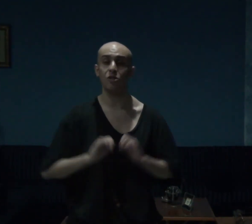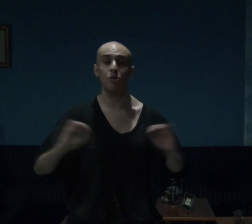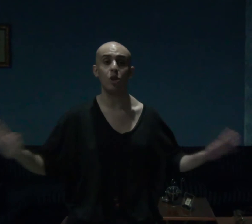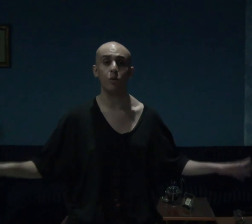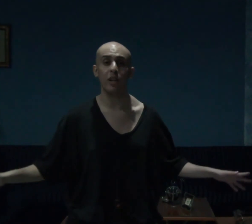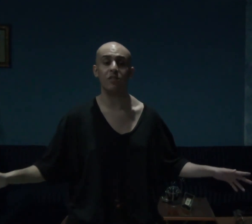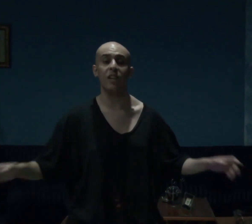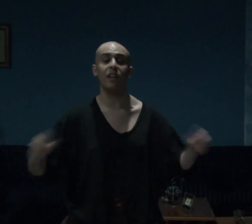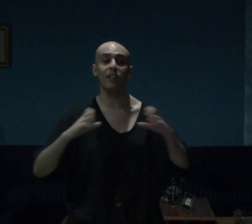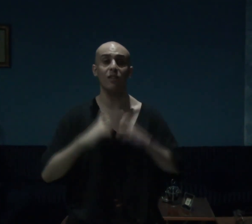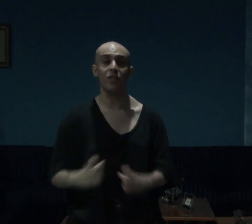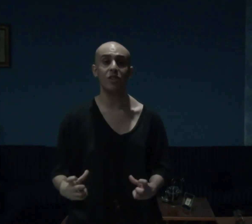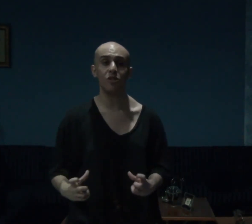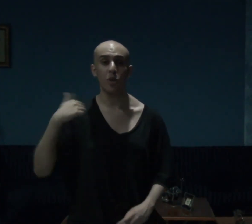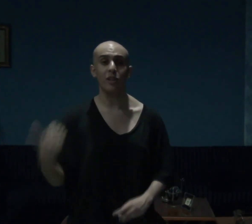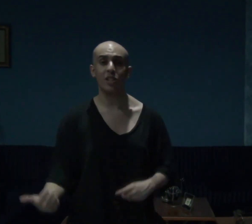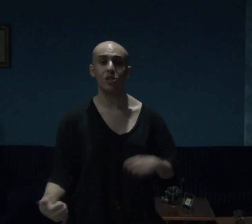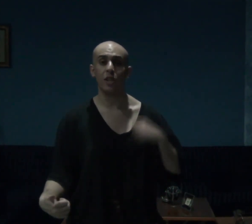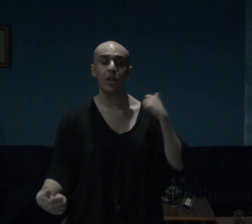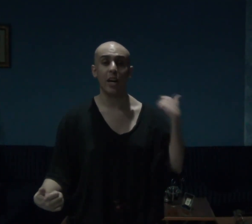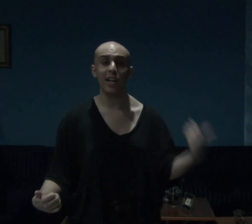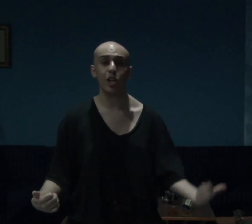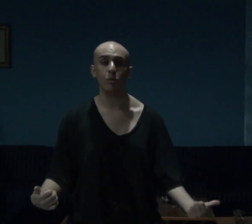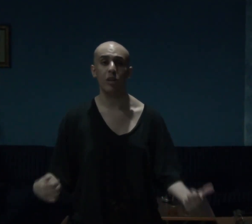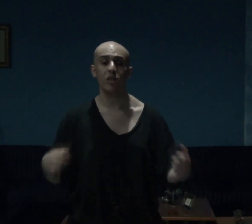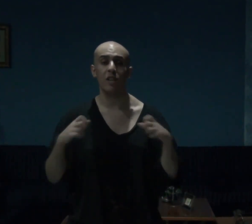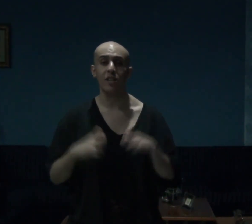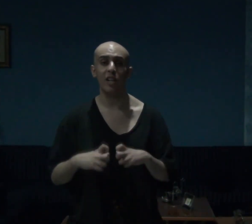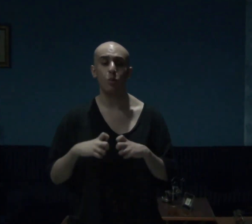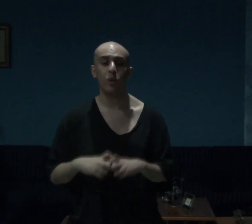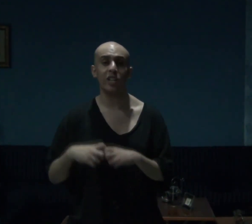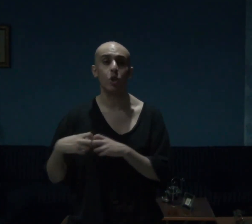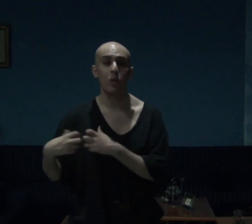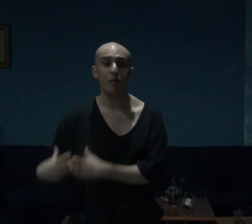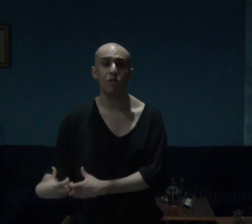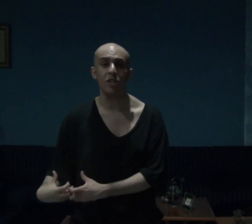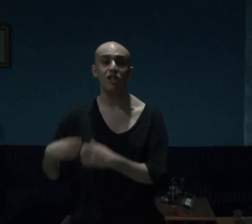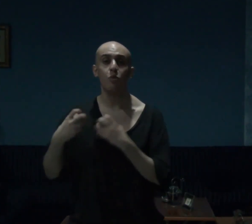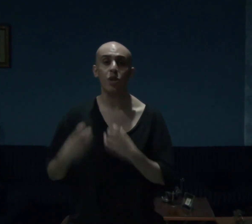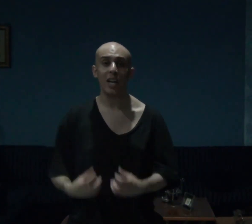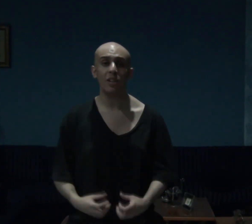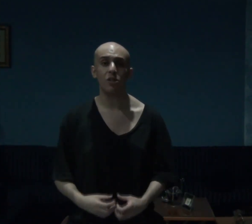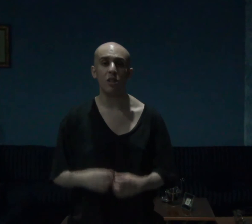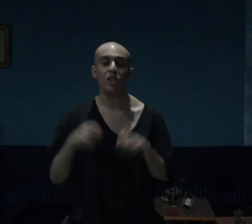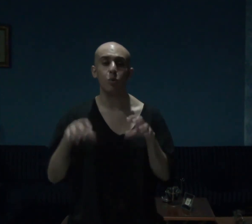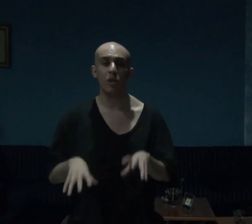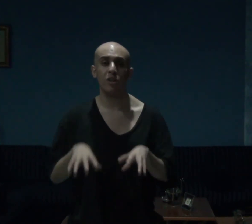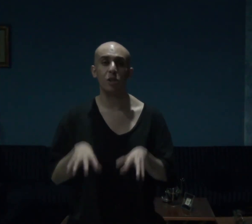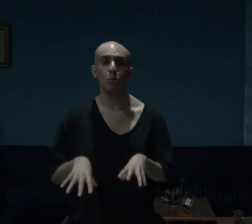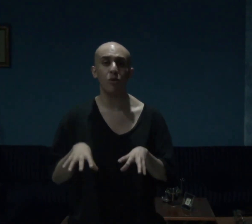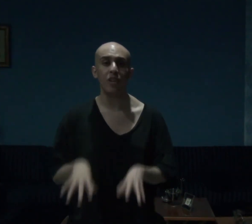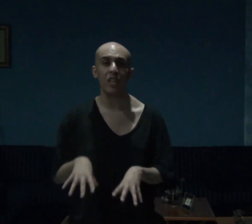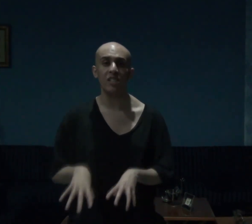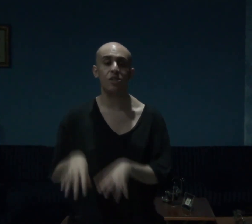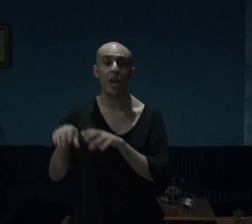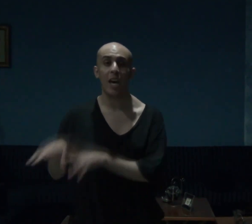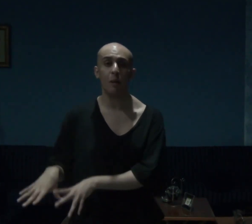so great and i love it realistic accurate and downright grounded in reality is what this movie is cam